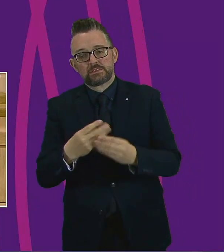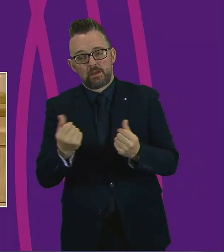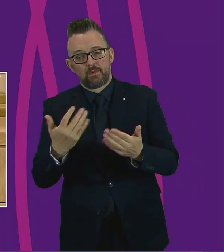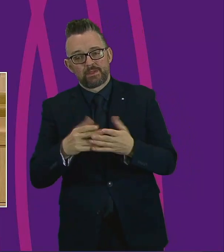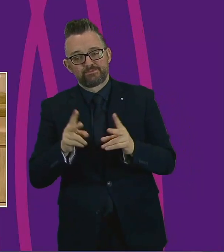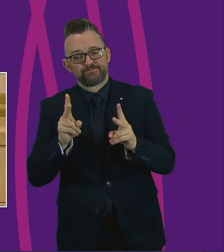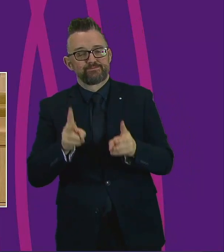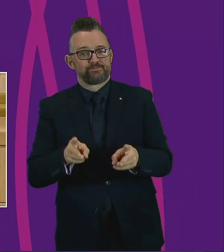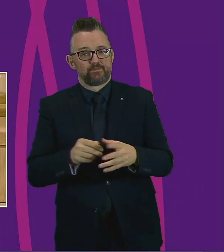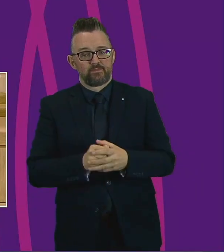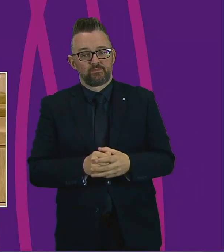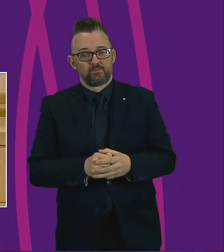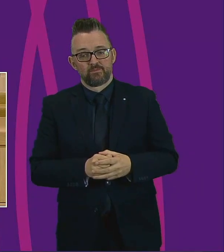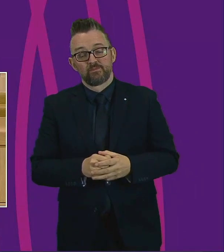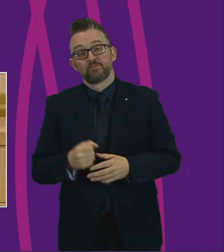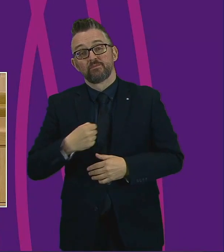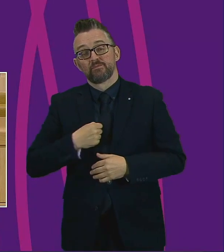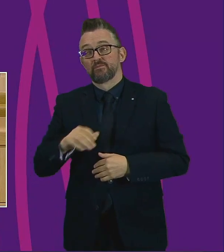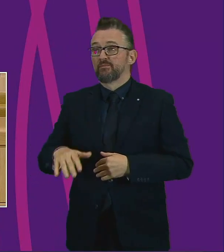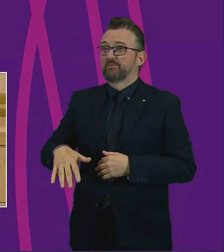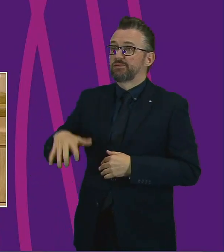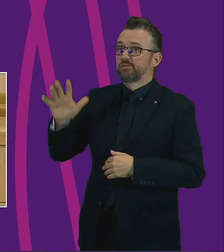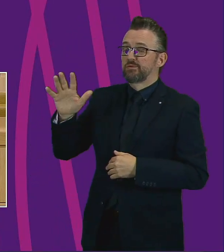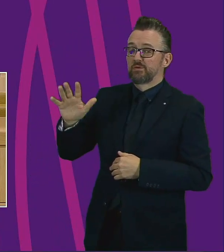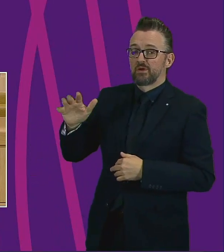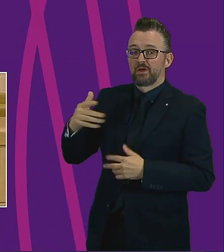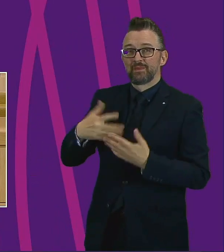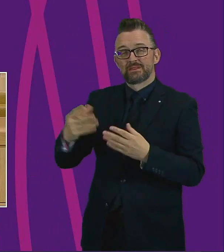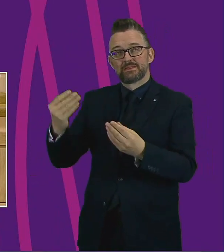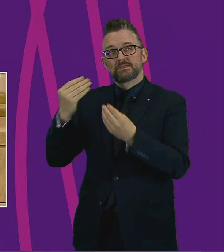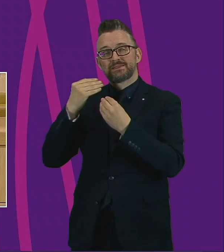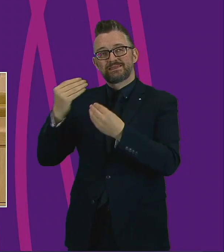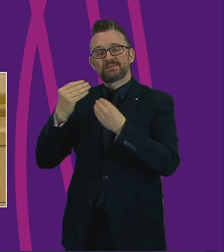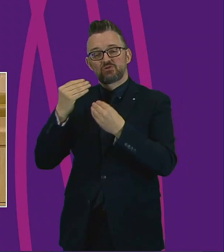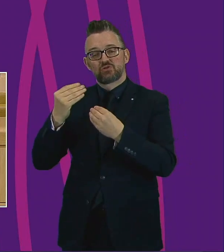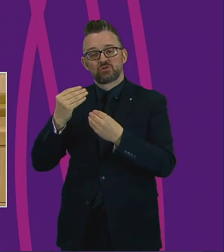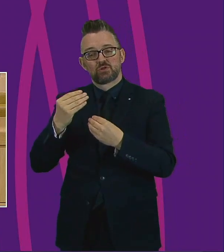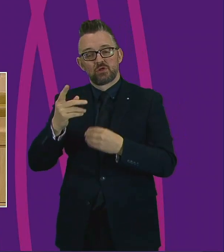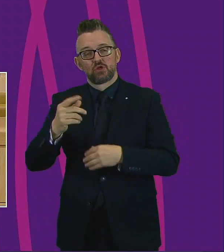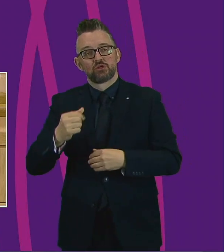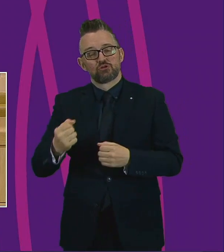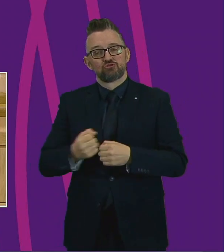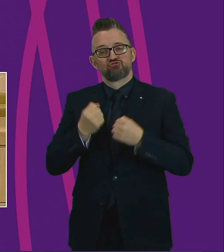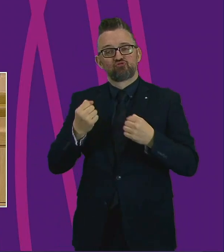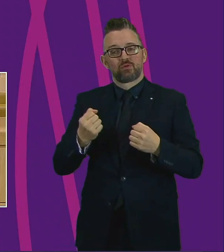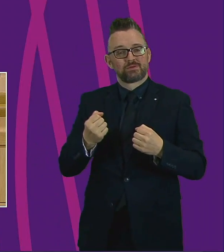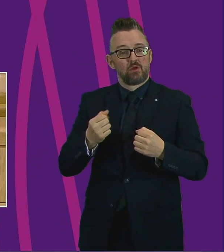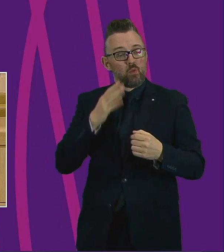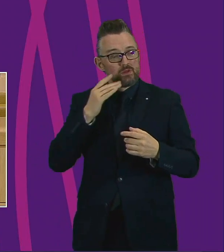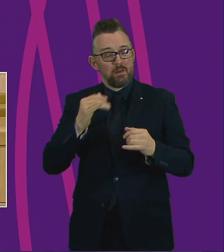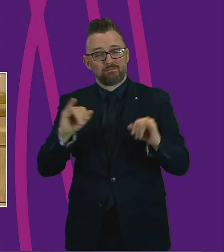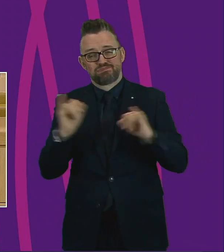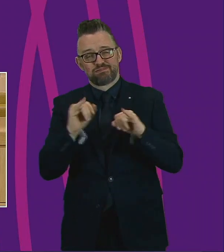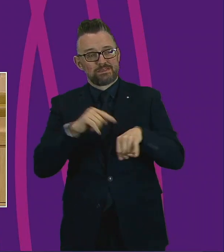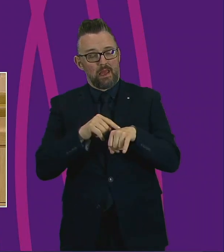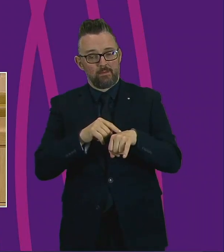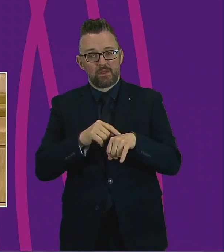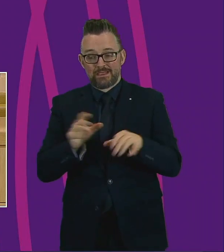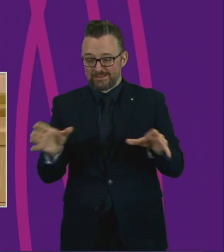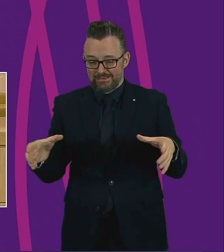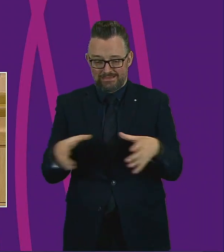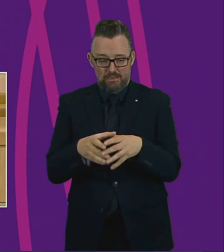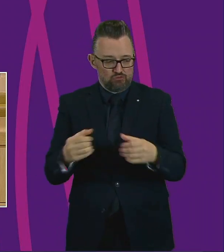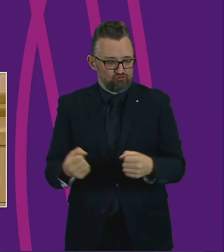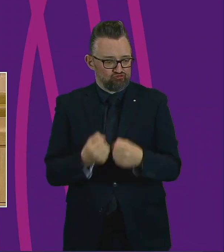Presiding Officer, my life has taught me that it is in adversity that the strongest teams are built, built on shared experiences